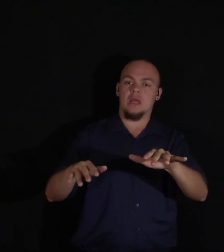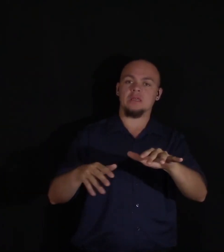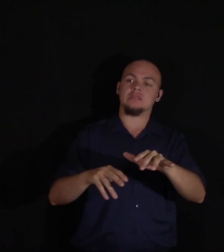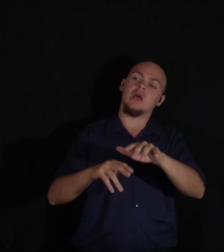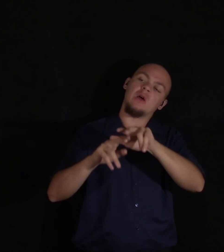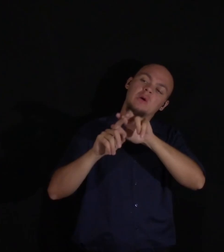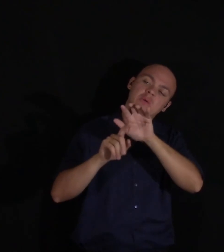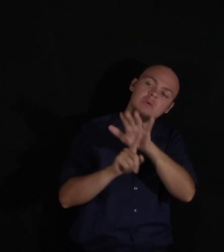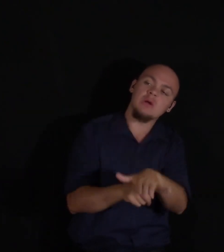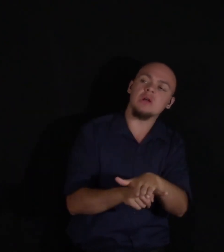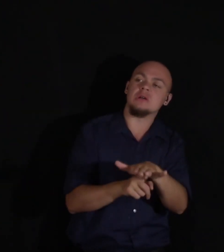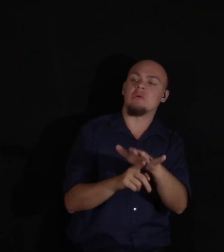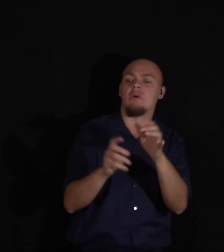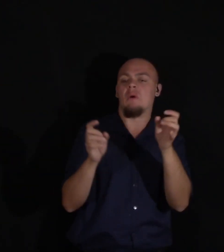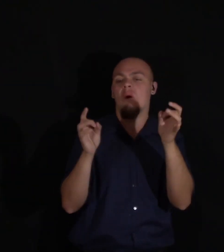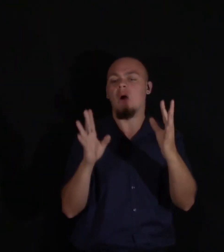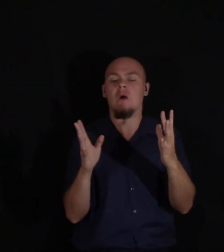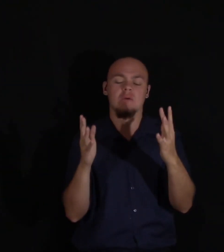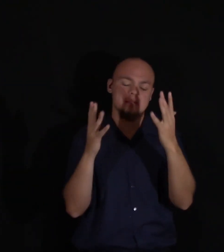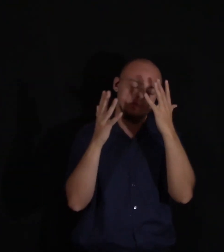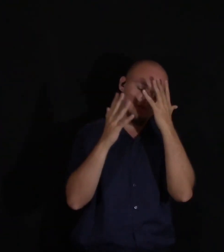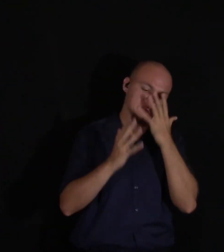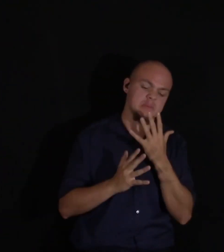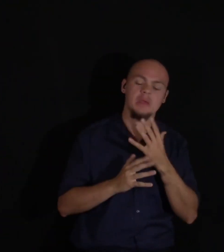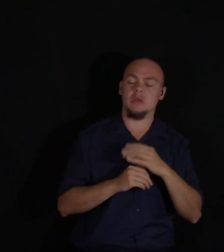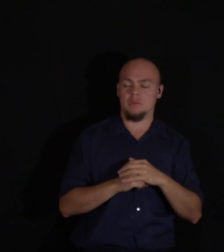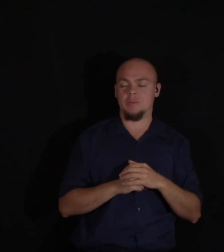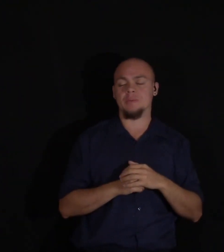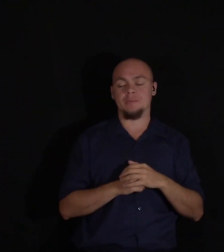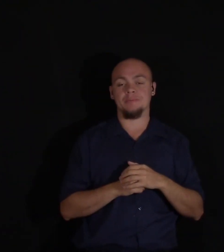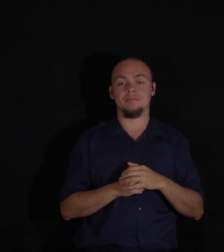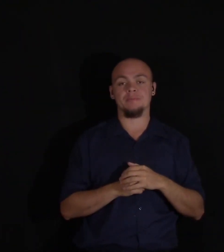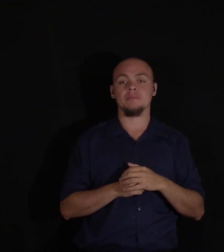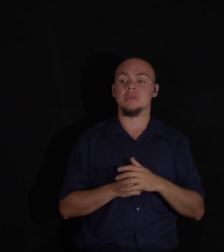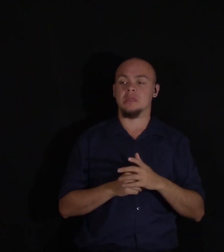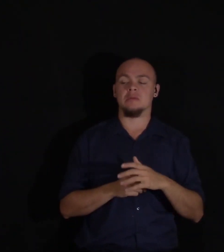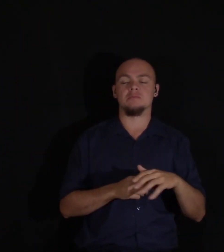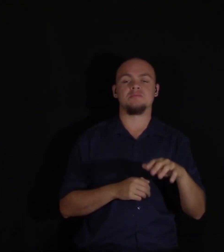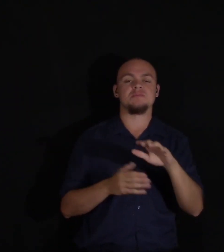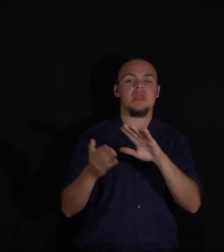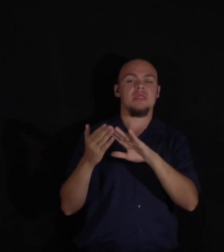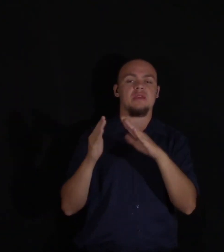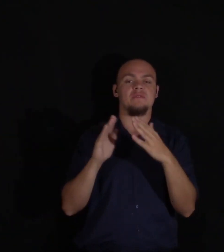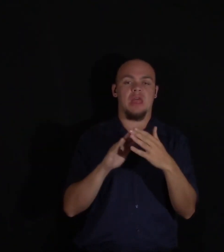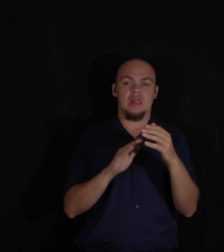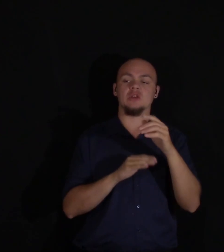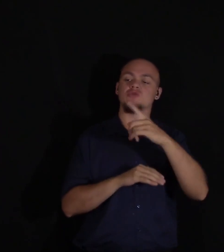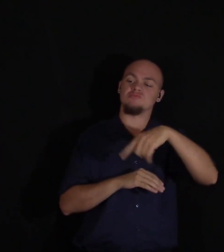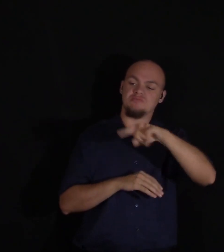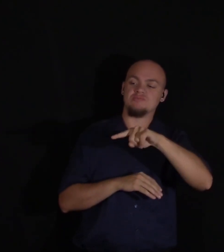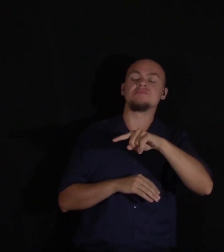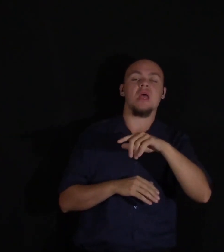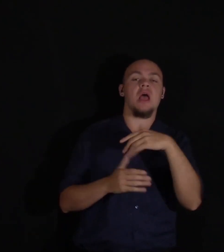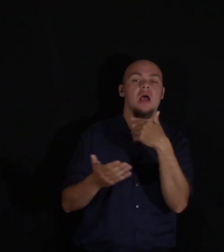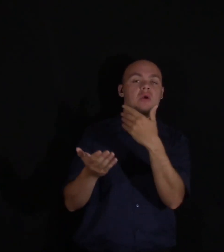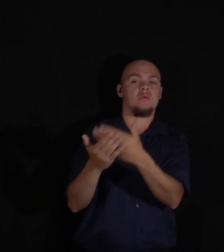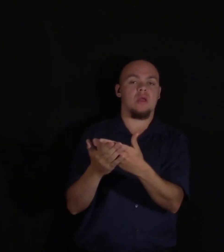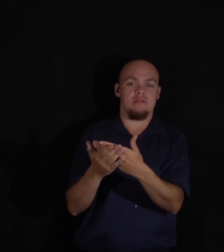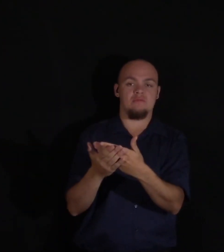and despair. At length I arrived in the village of Chamonix. Exhaustion succeeded to